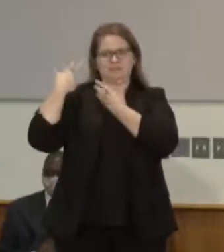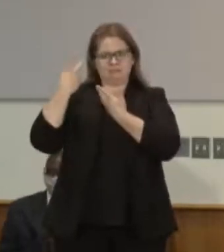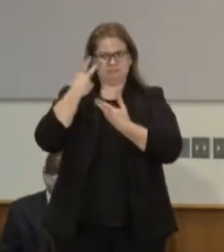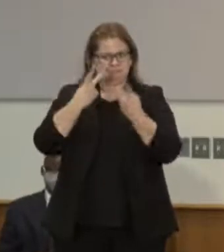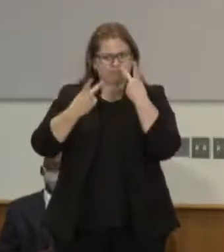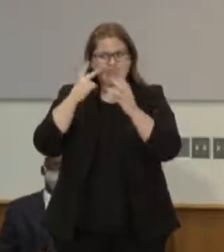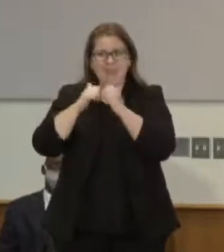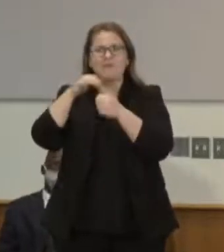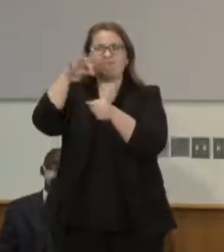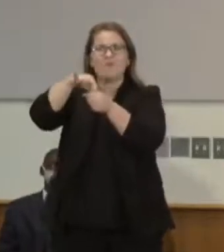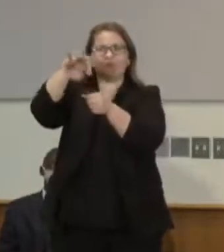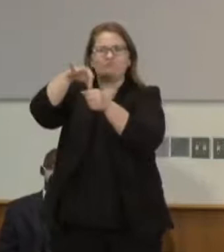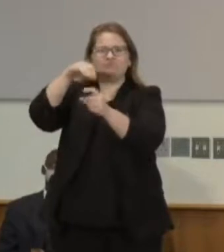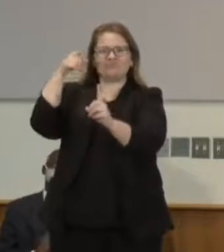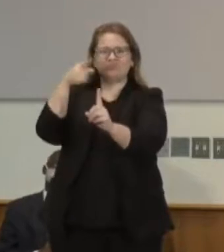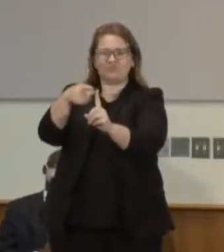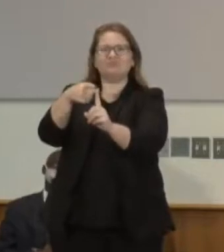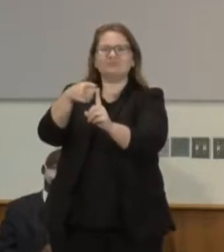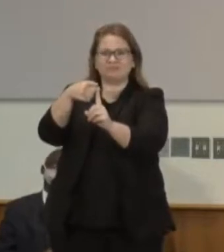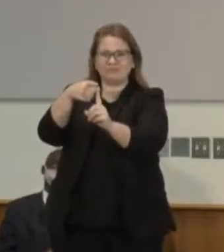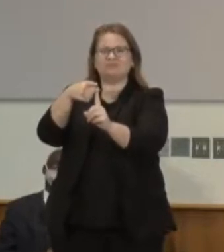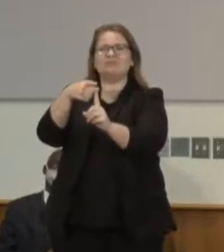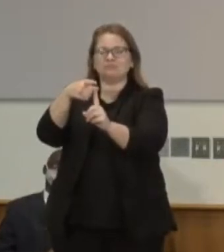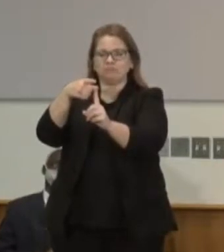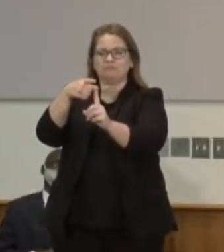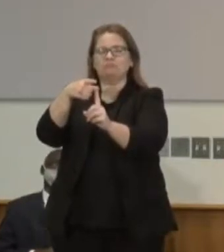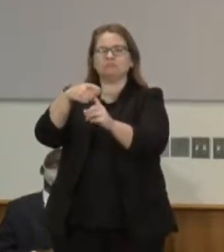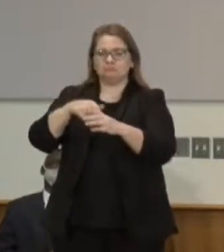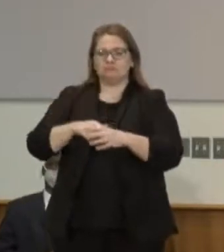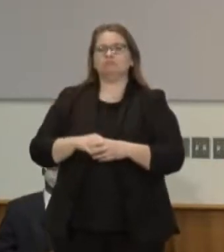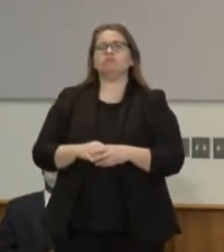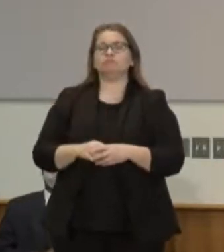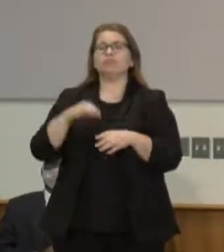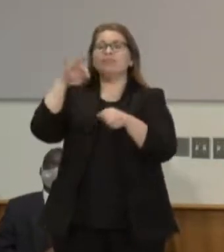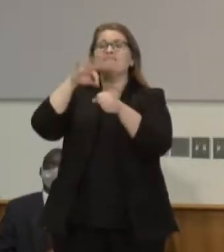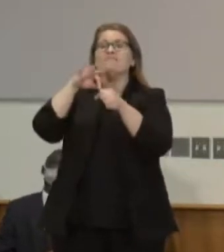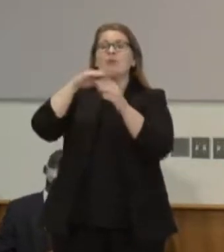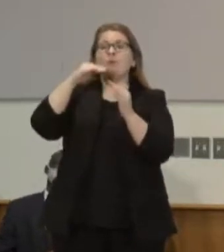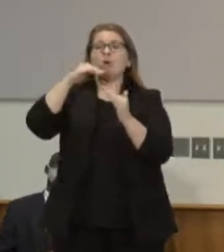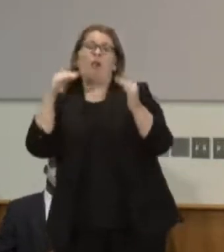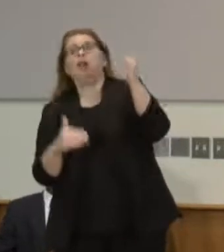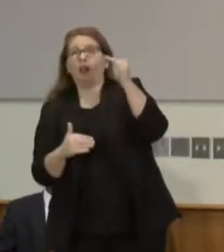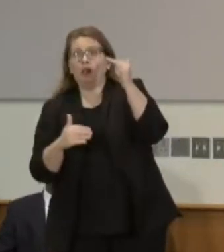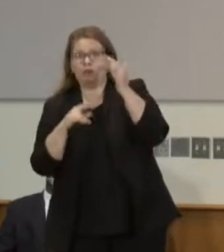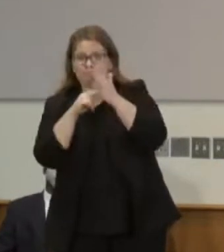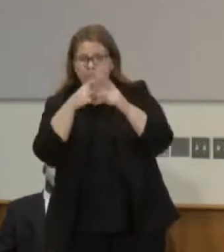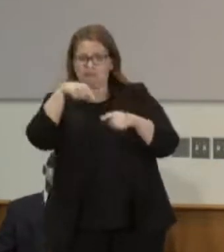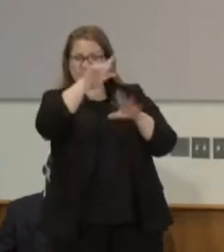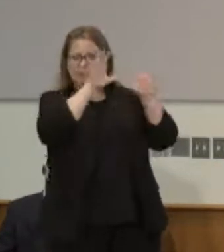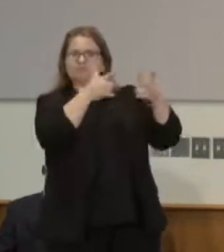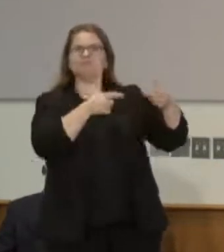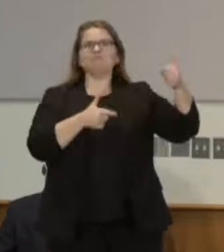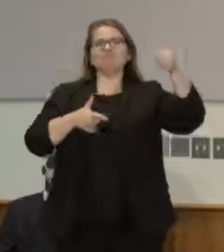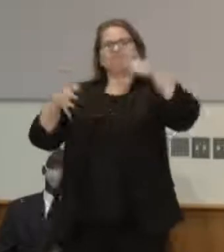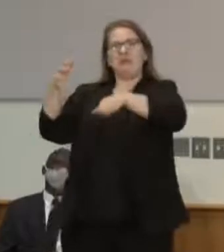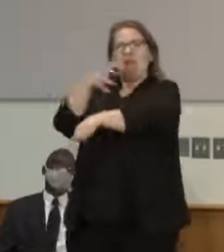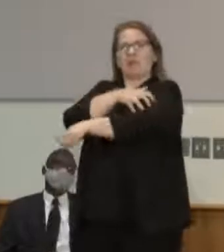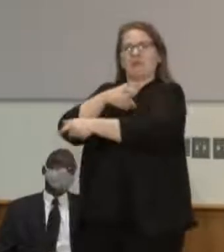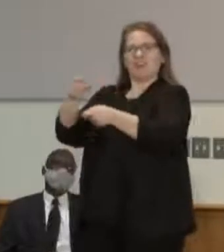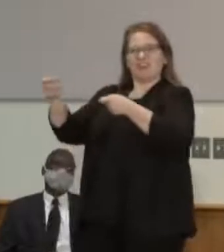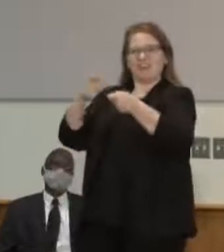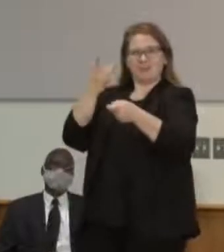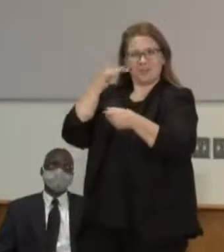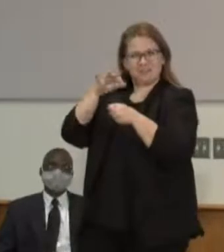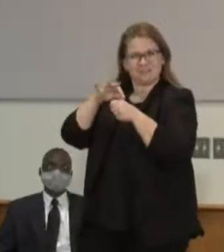disenfranchisement is a way of allowing some folks to have power at the expense of others and a concentration of power is a mechanism of oppression